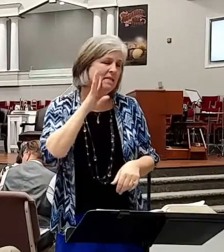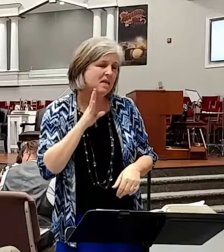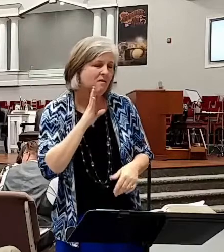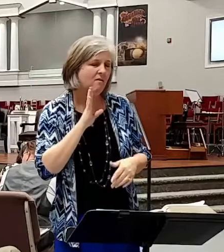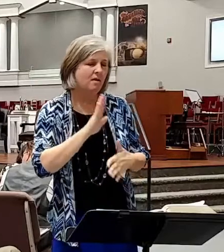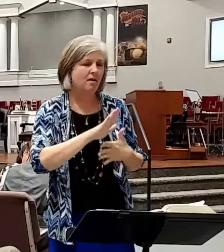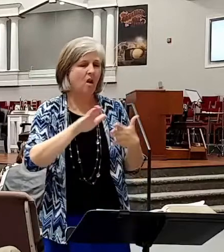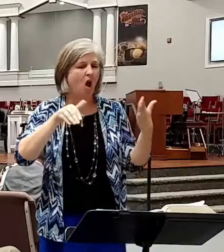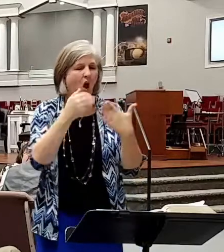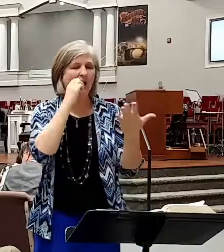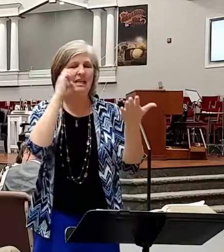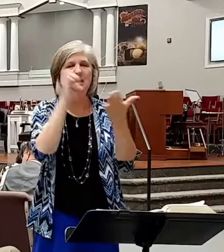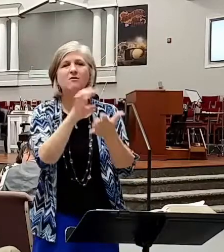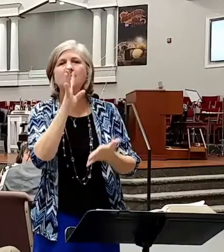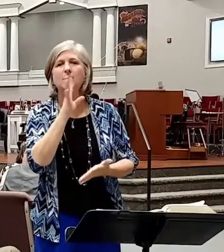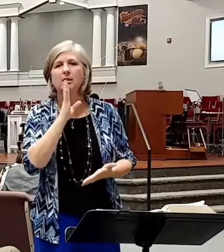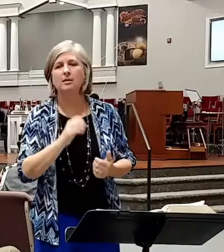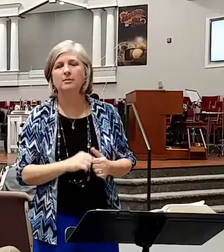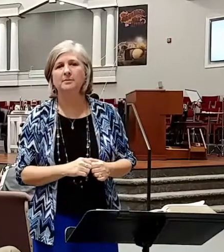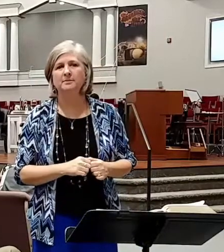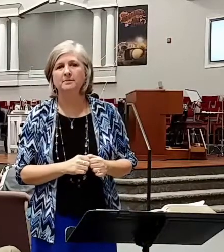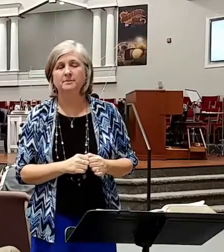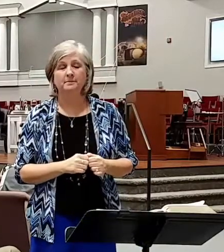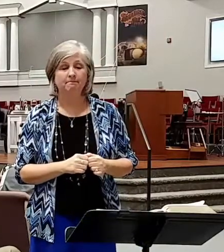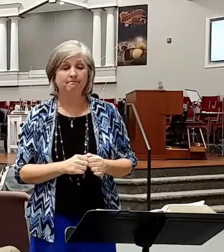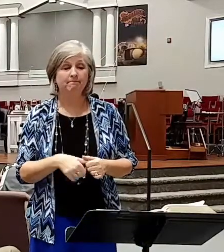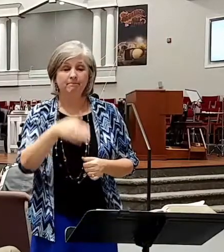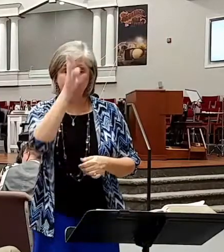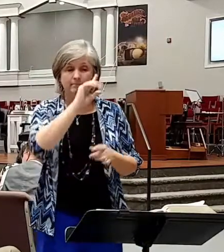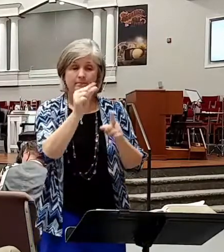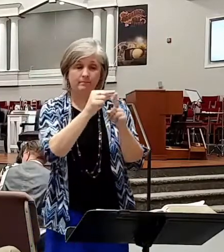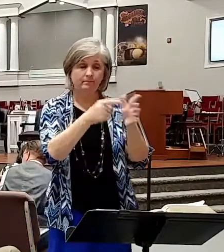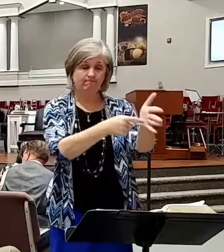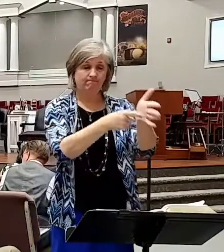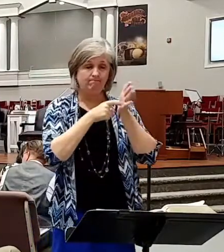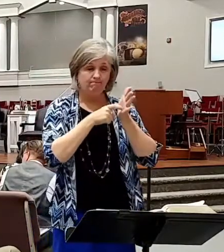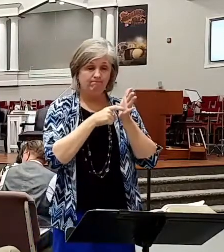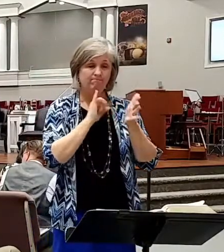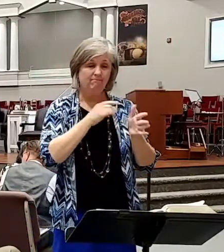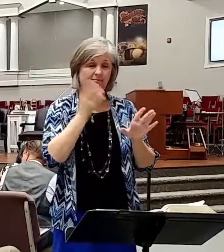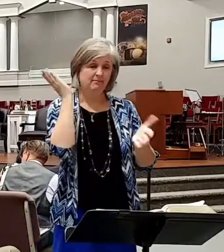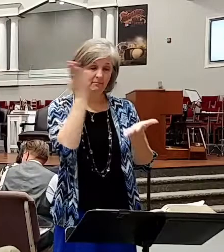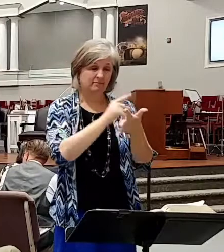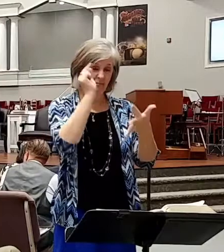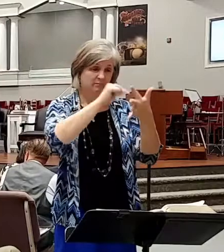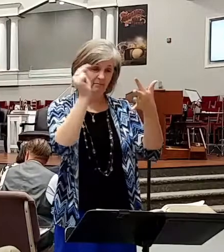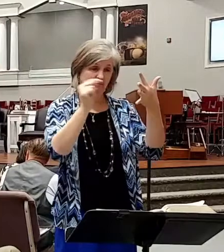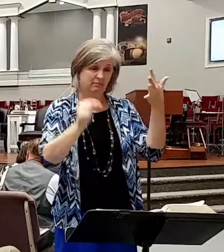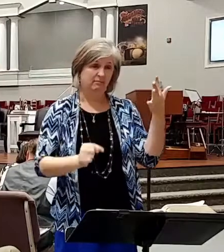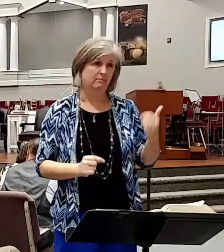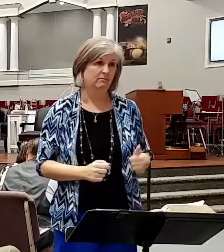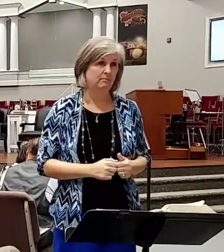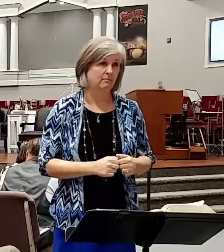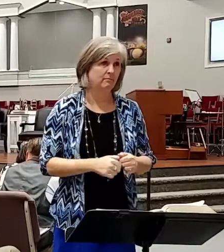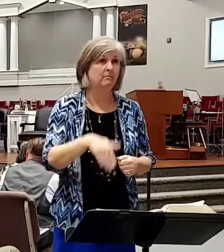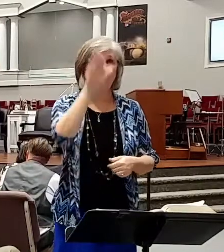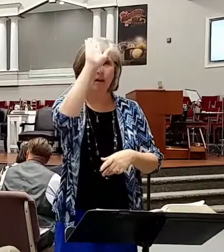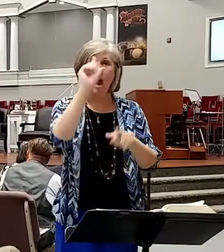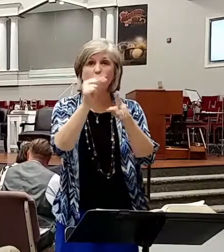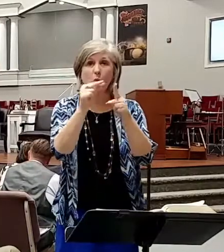evil speakings God's word demands I quit that jump God's word demands I lay those